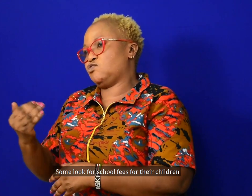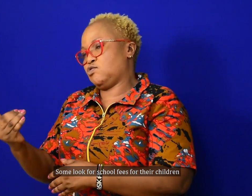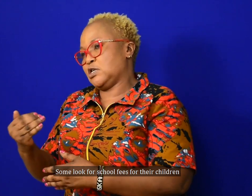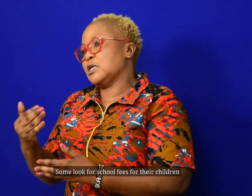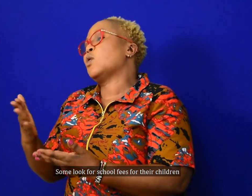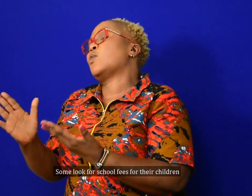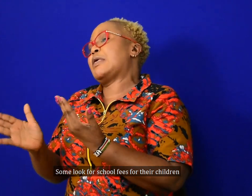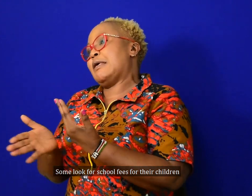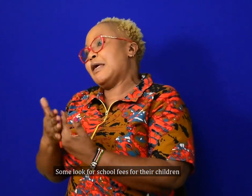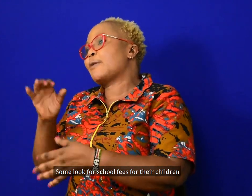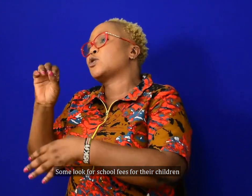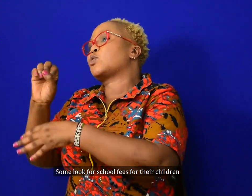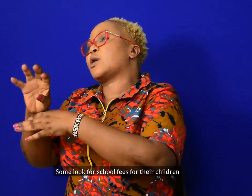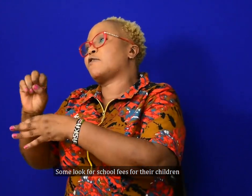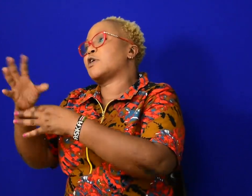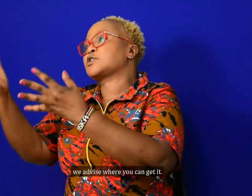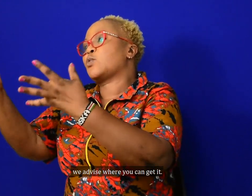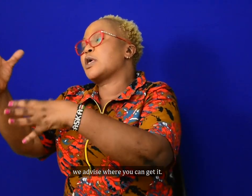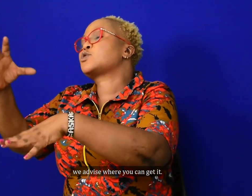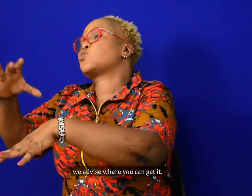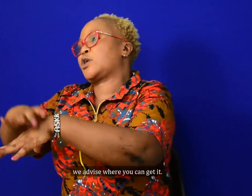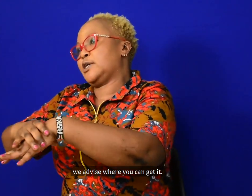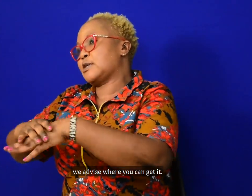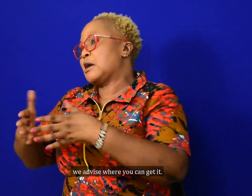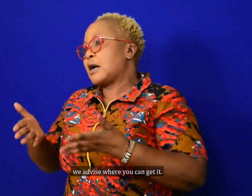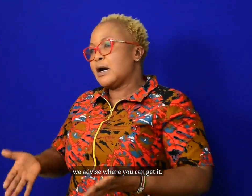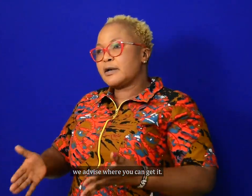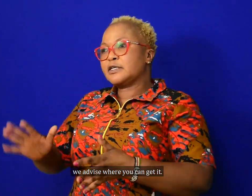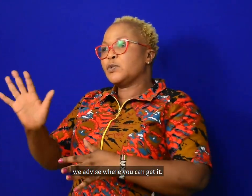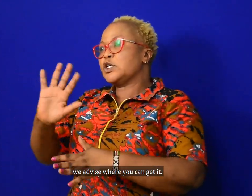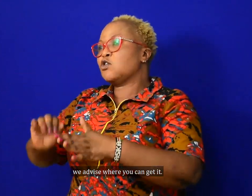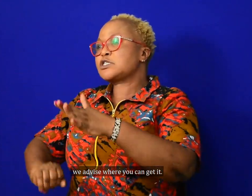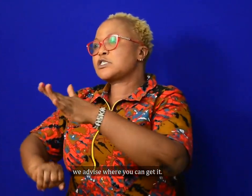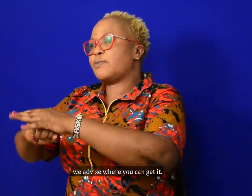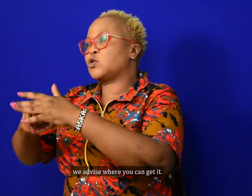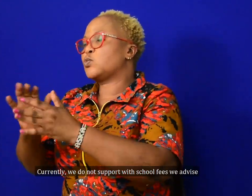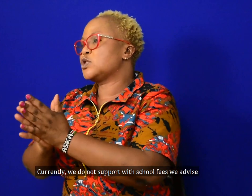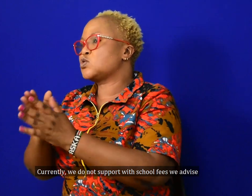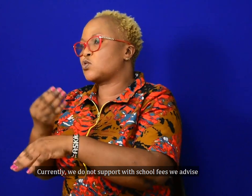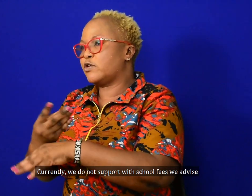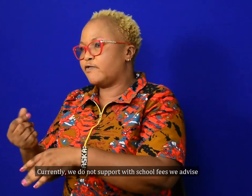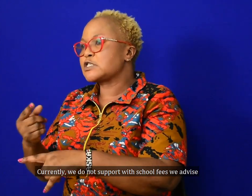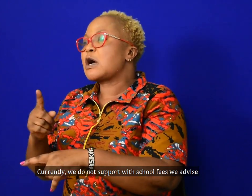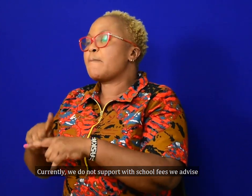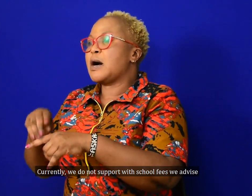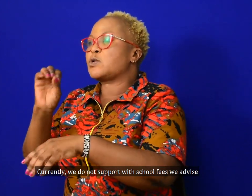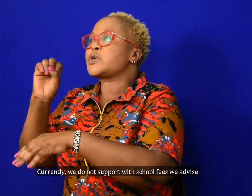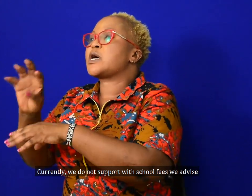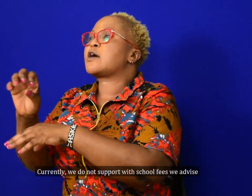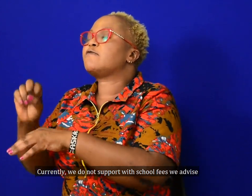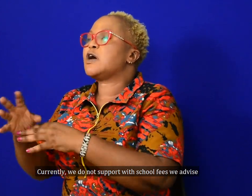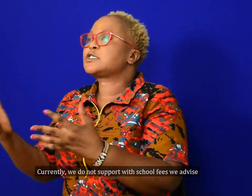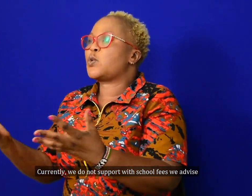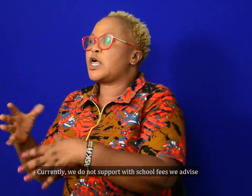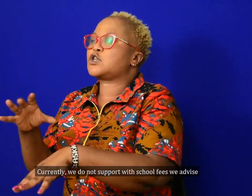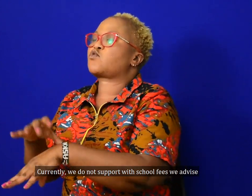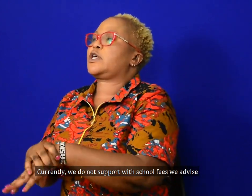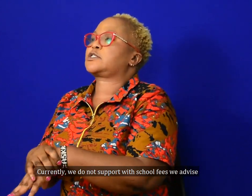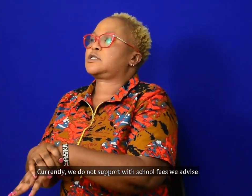for school fees for their children. And we can advise you where you can get it. Currently, we do not support with school fees, but we advise